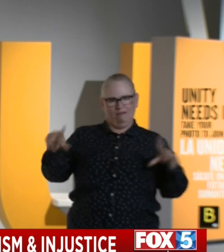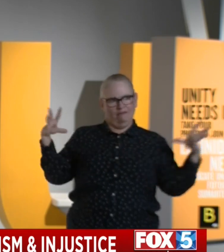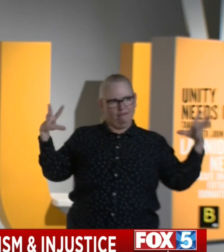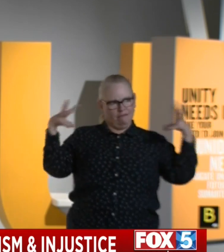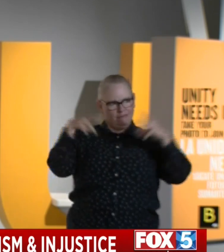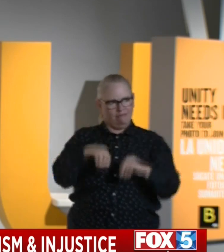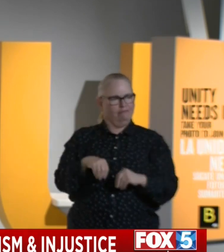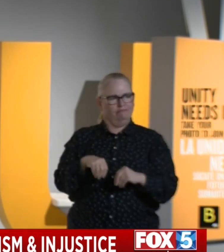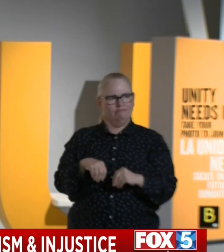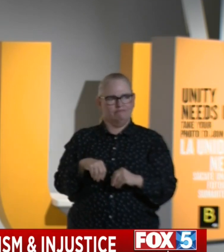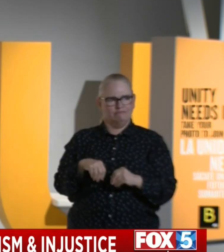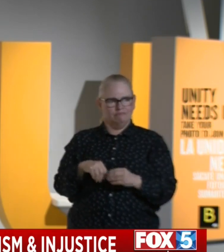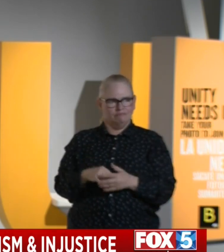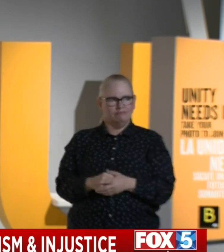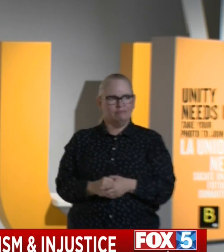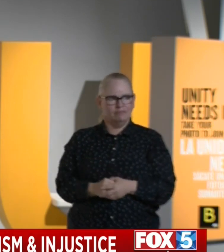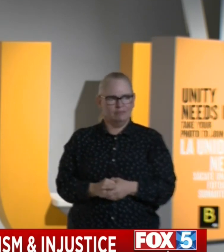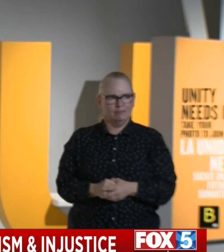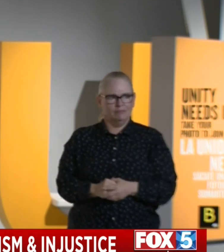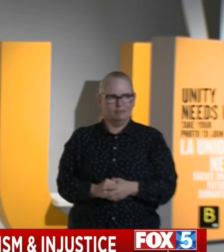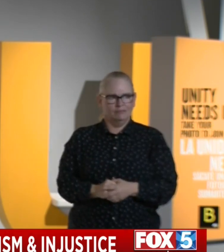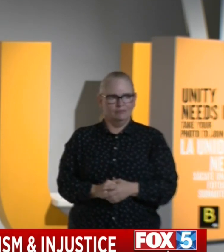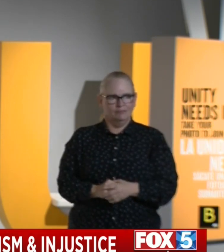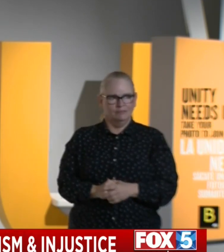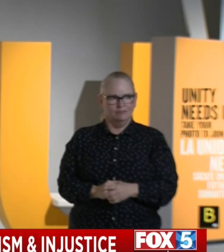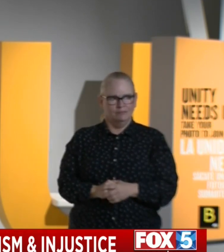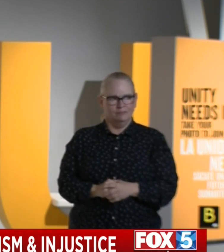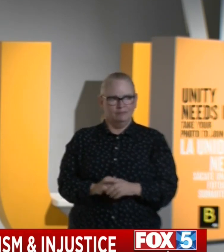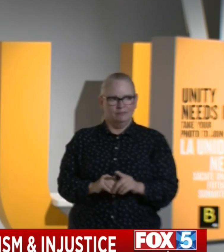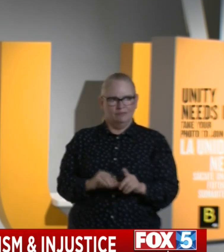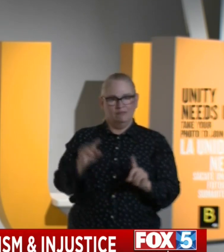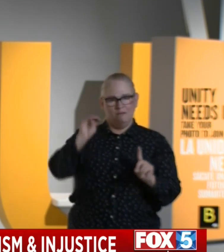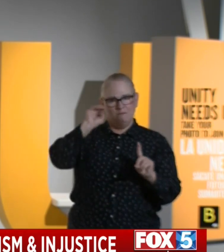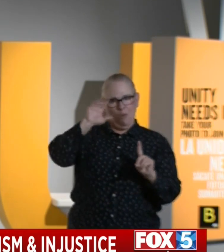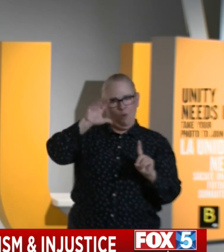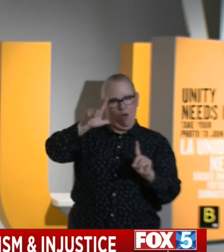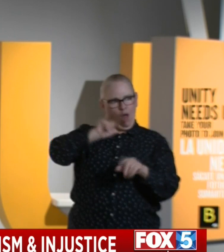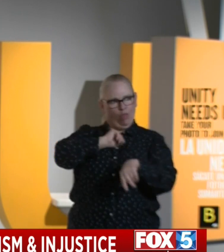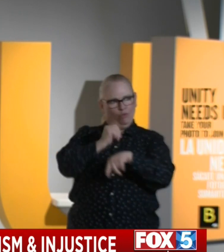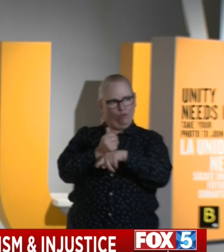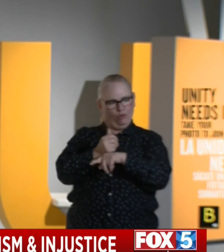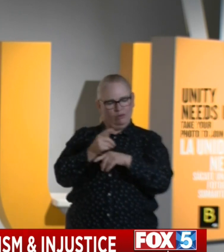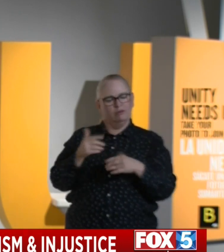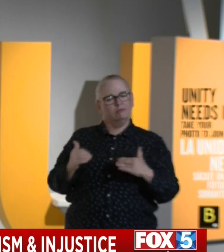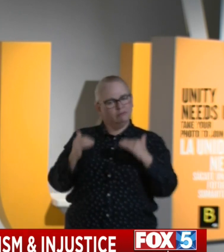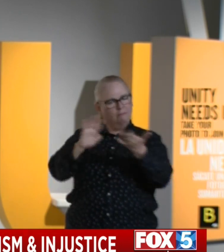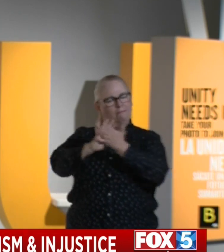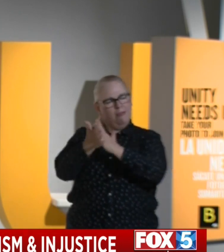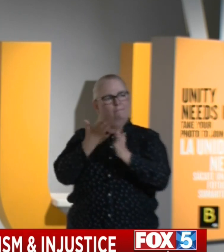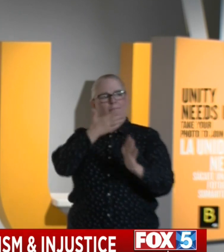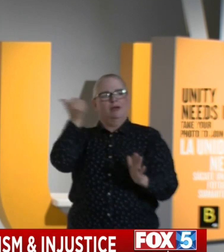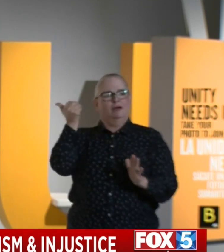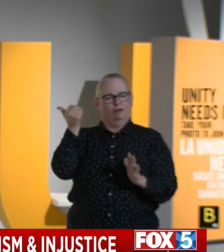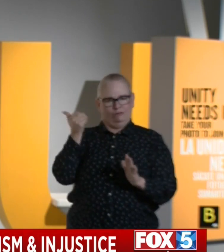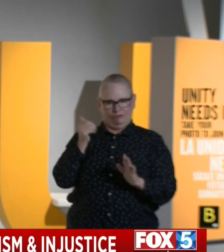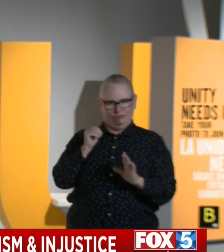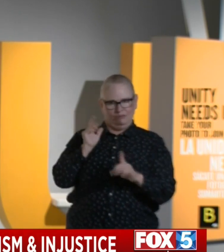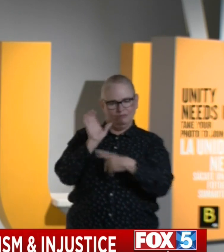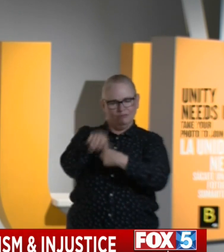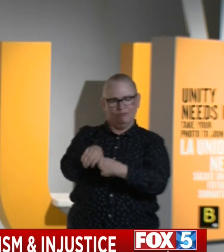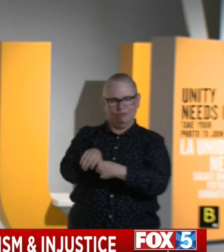single day their moral authority that helped create the conditions that led to the advancement of that landmark effort.